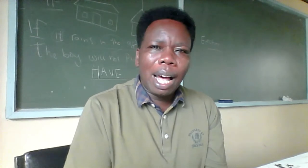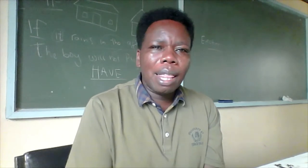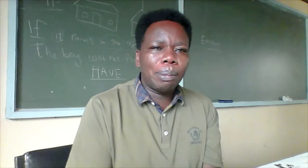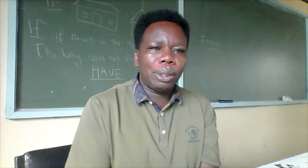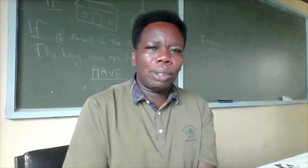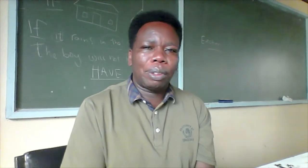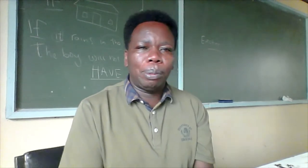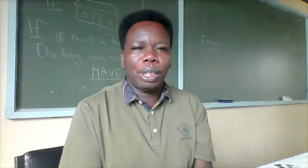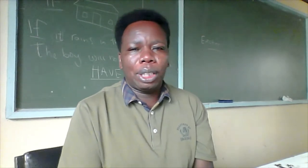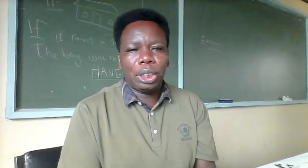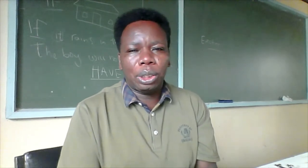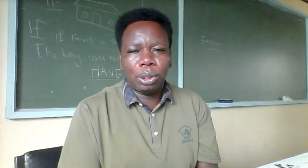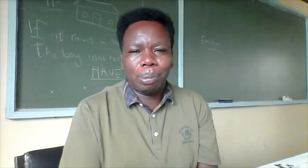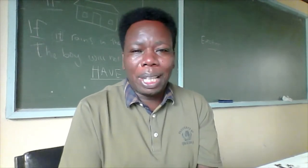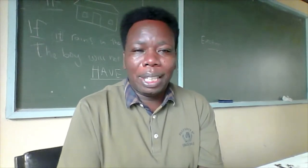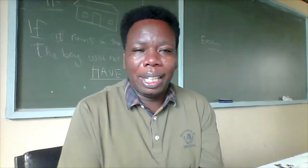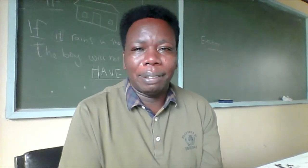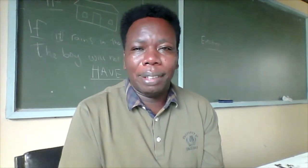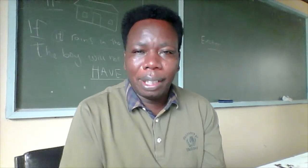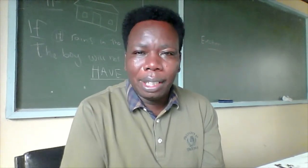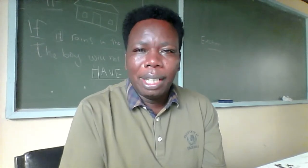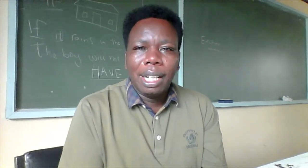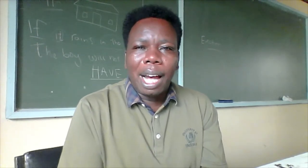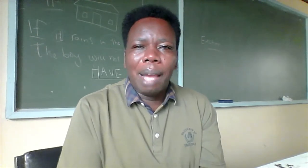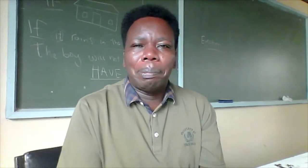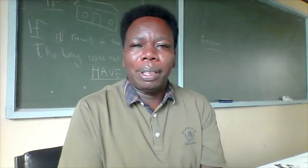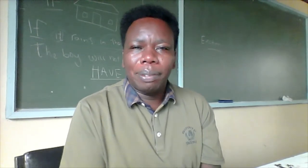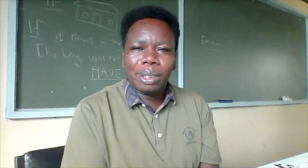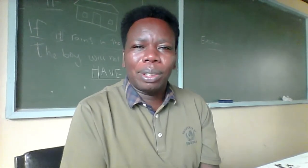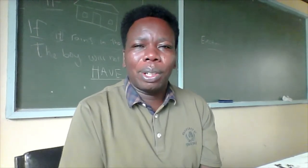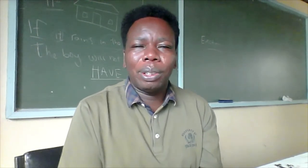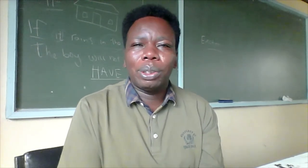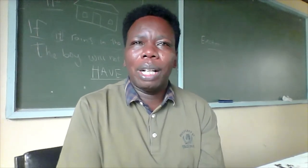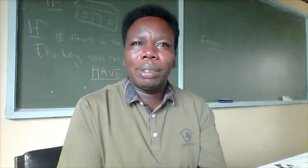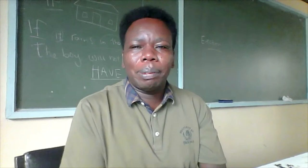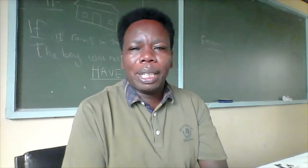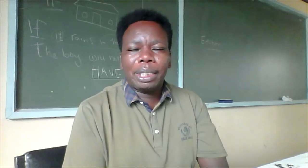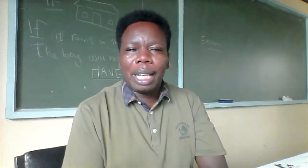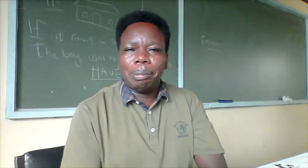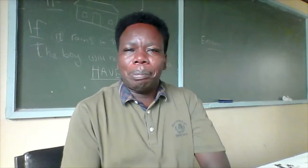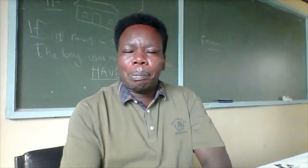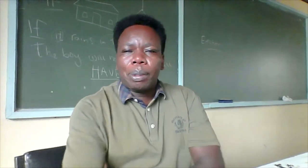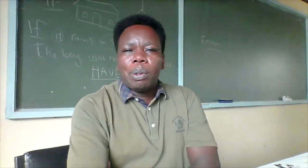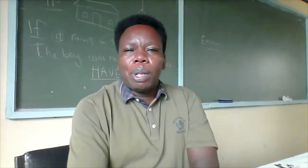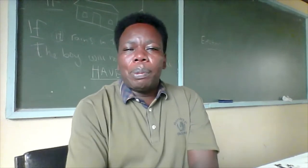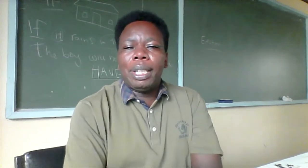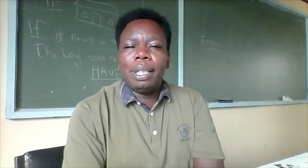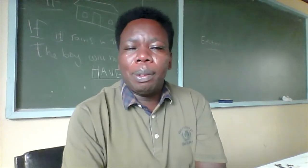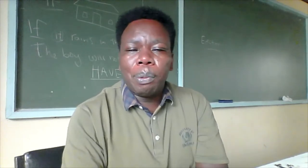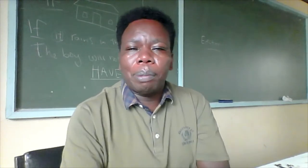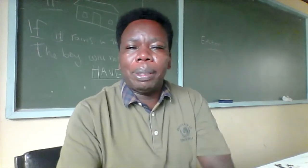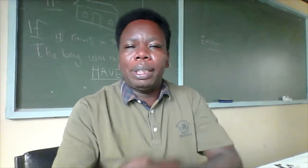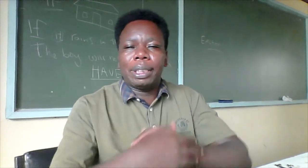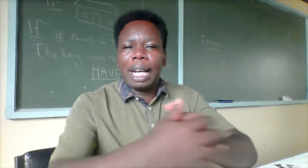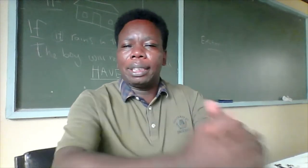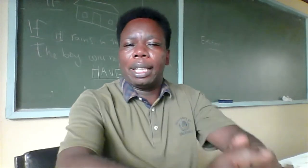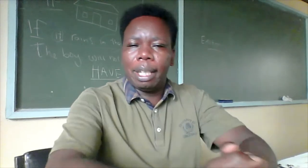other modes of communication used by the devil i believe that you are going to have some other time when we will be discussing them